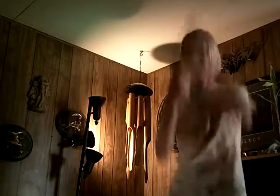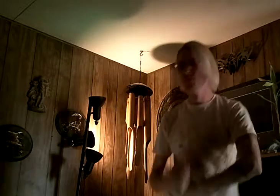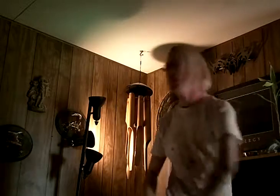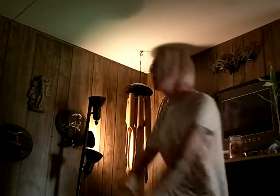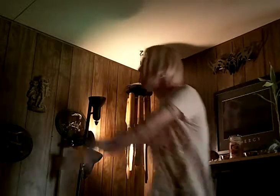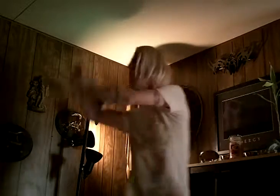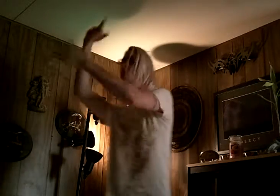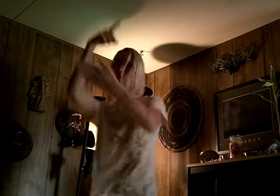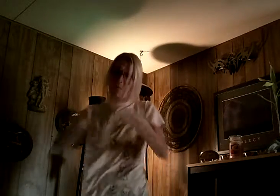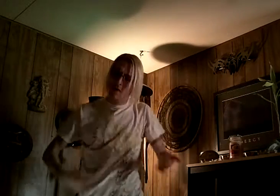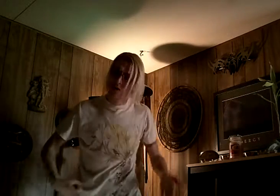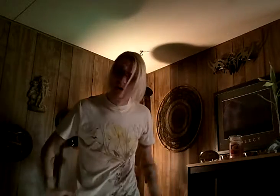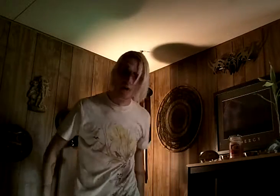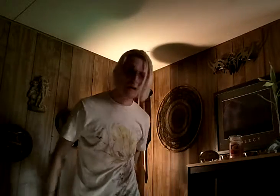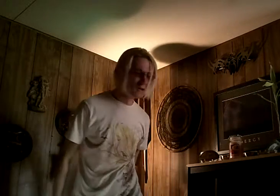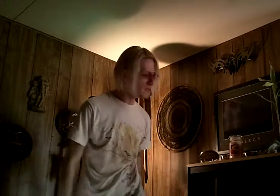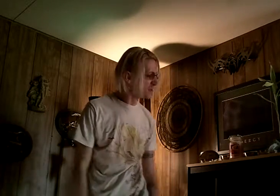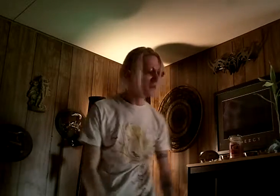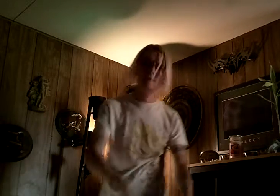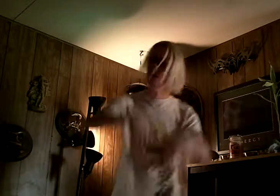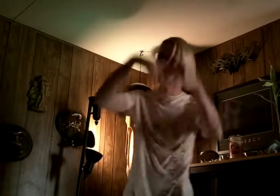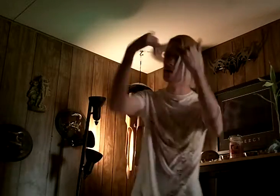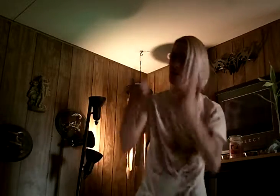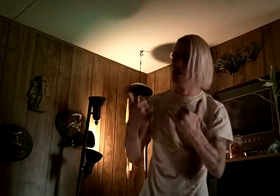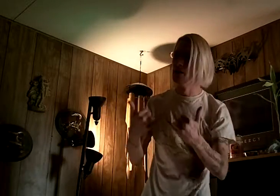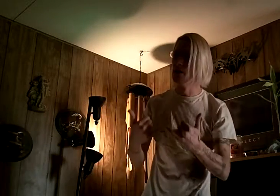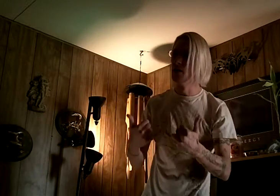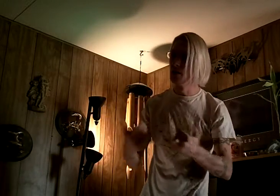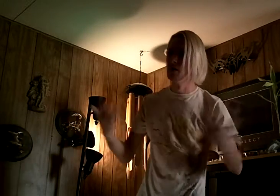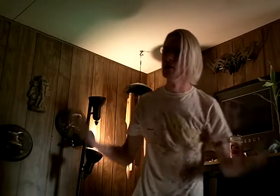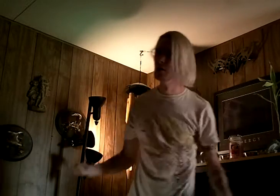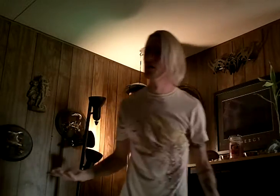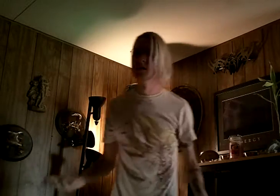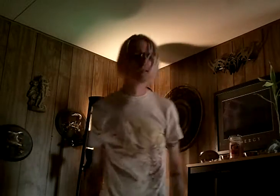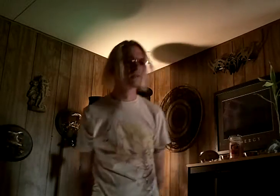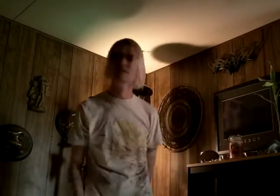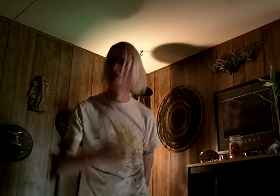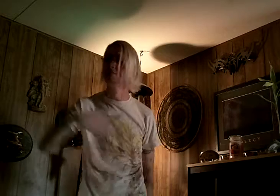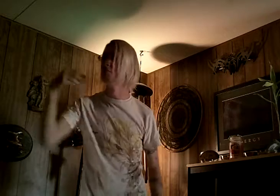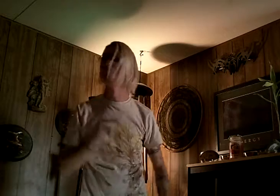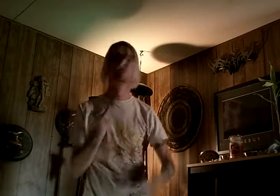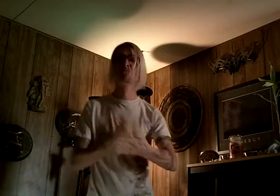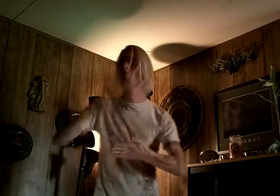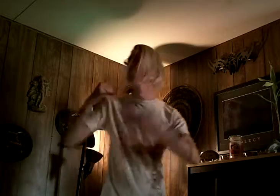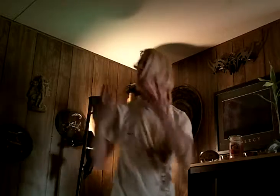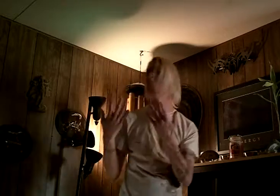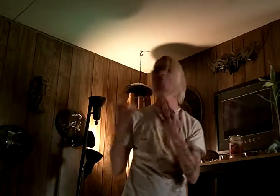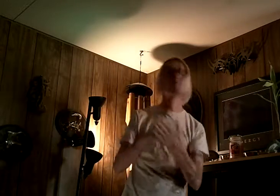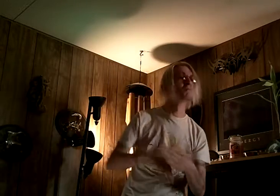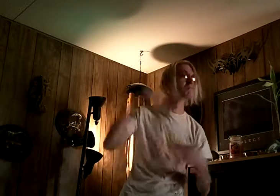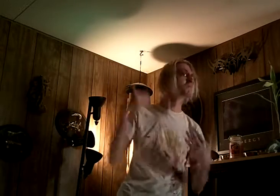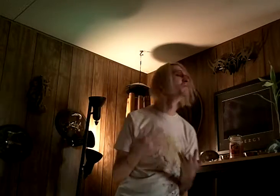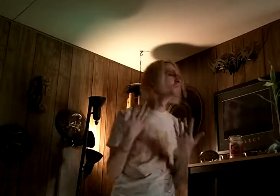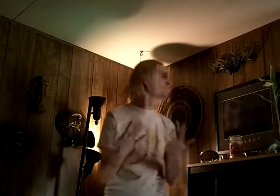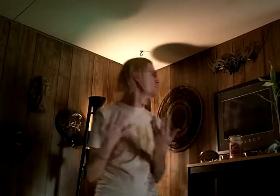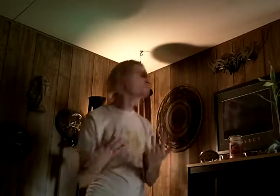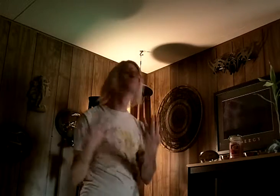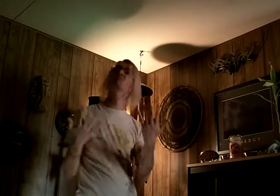What? Now I guess I'll just wait it out Wait it